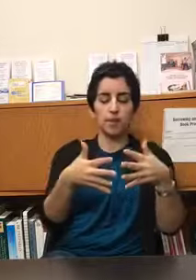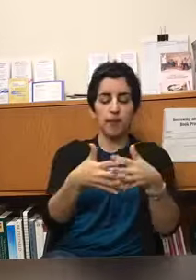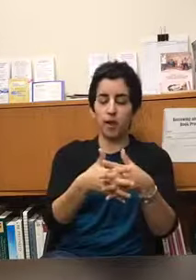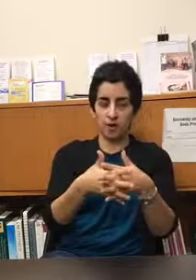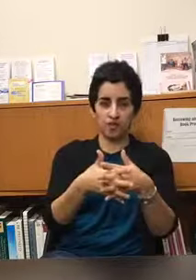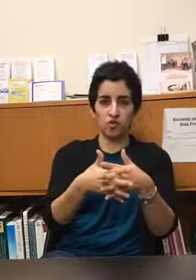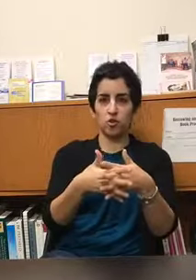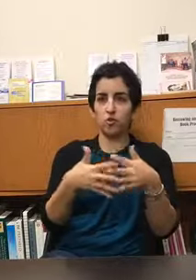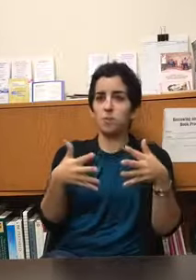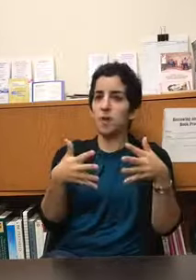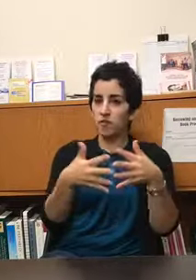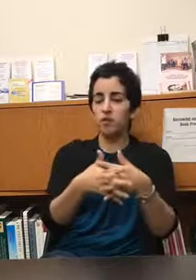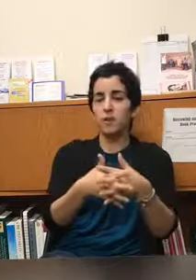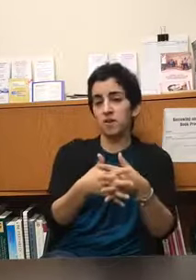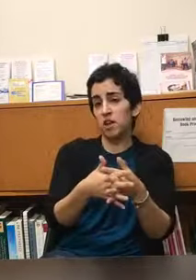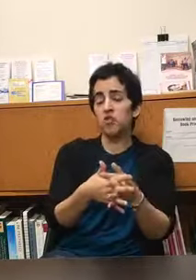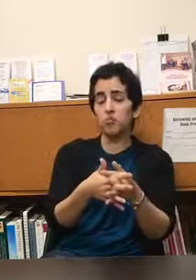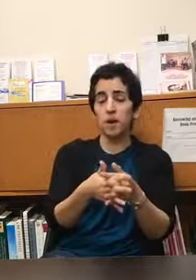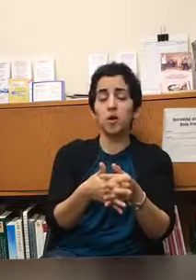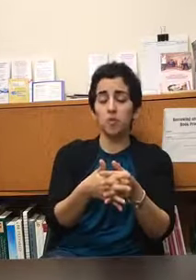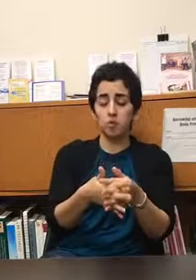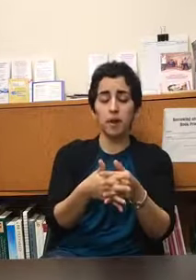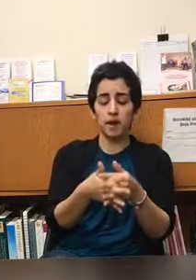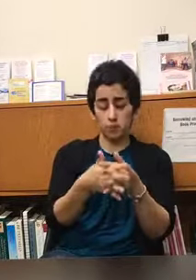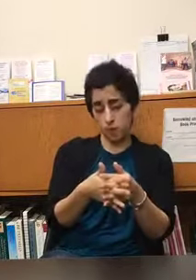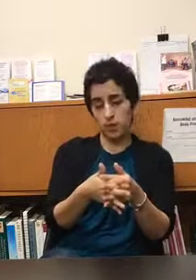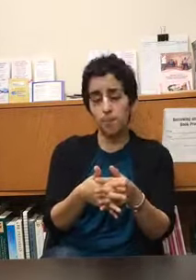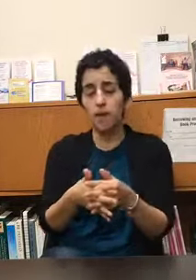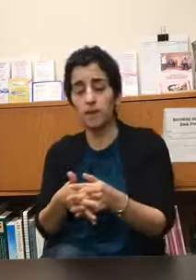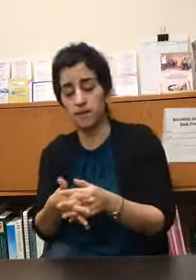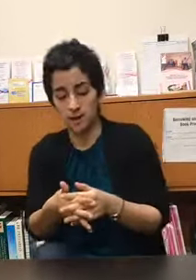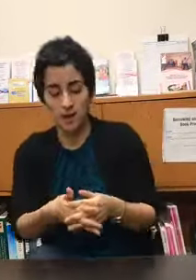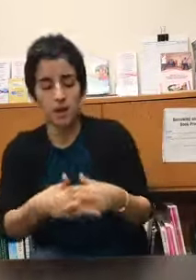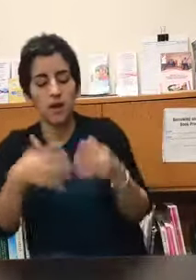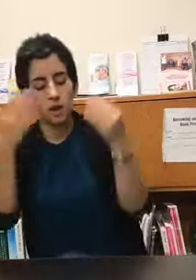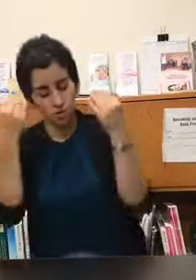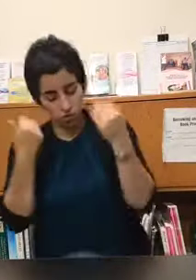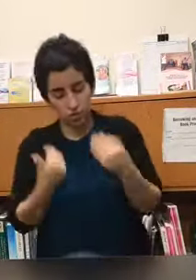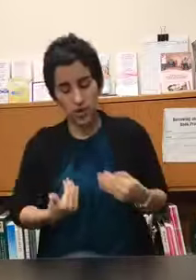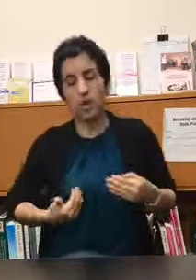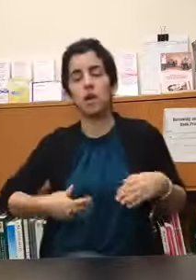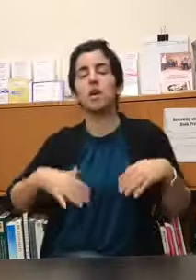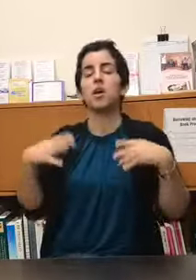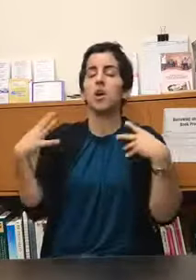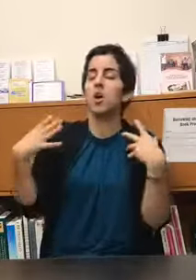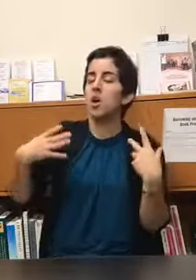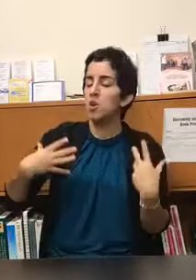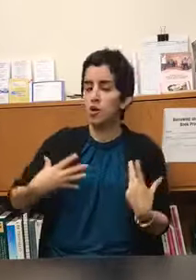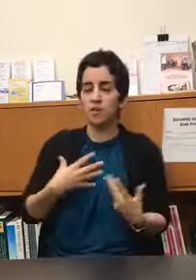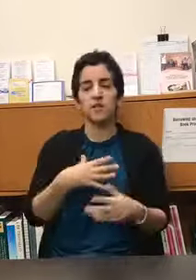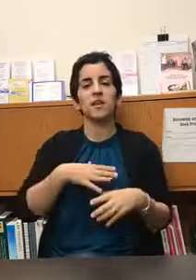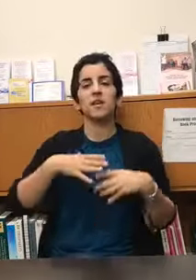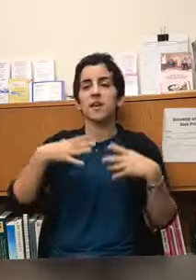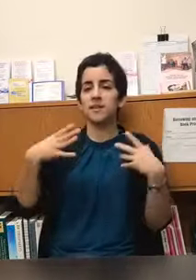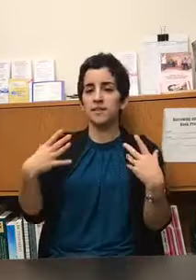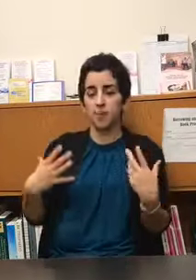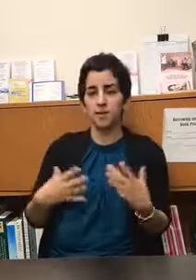pairing the two so mindfulness meditation you might you might really be sitting tuning in noticing accepting